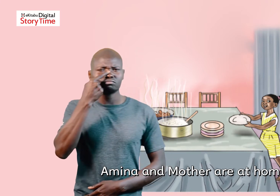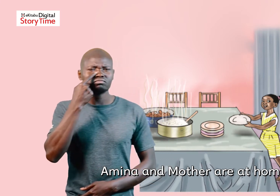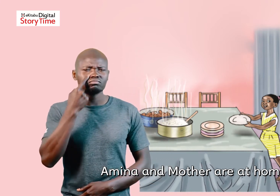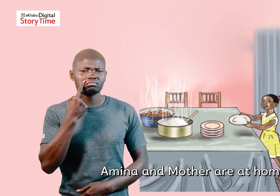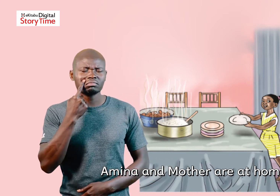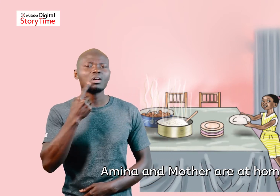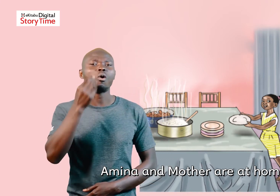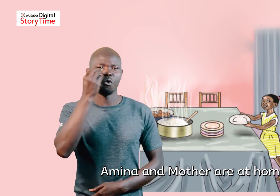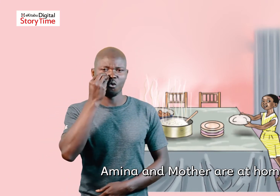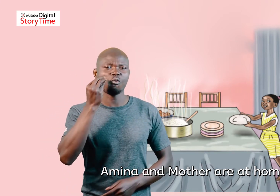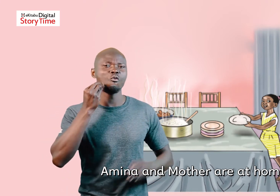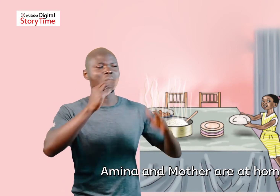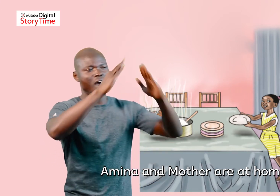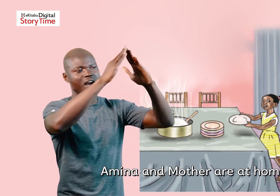Maina and mother are at home